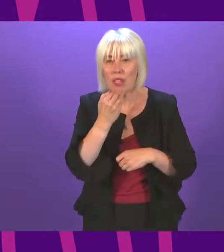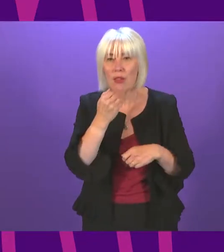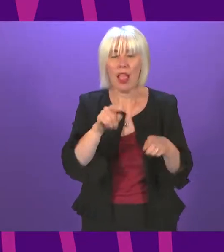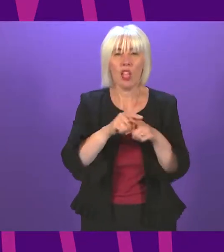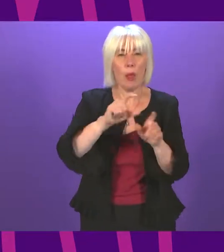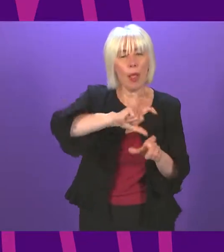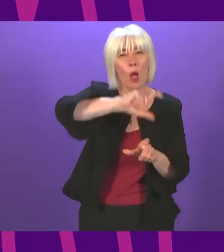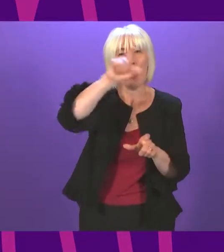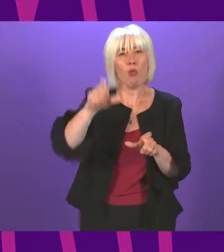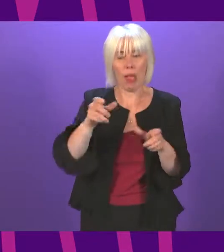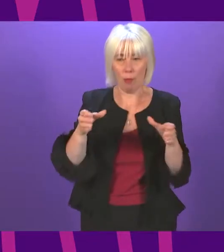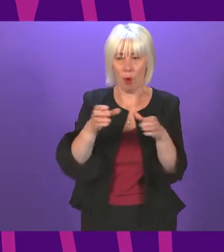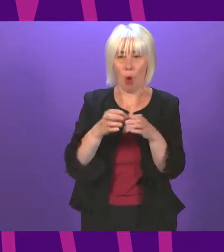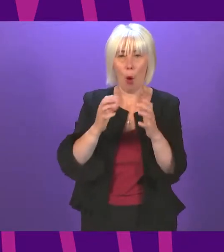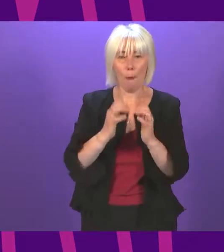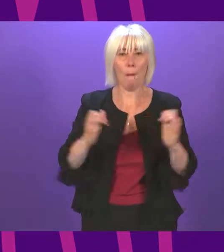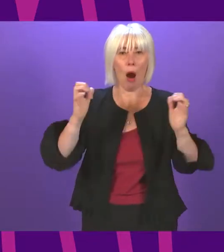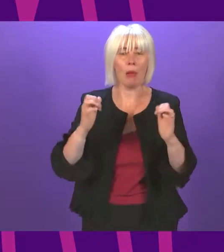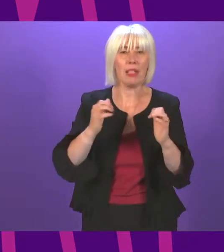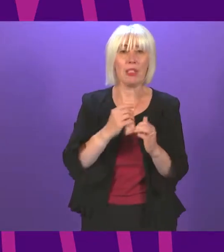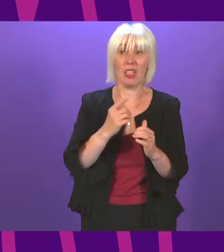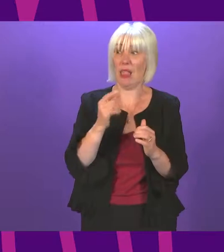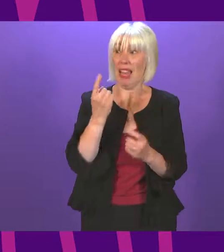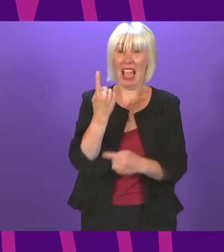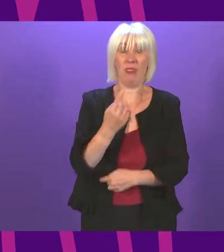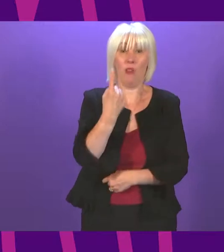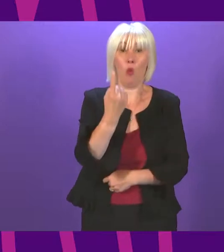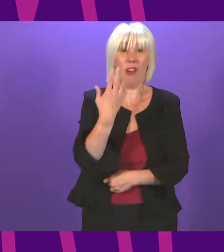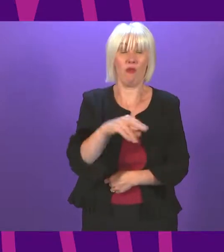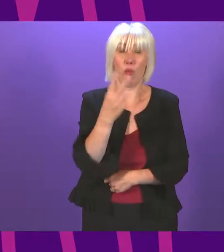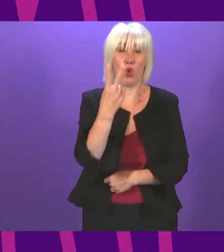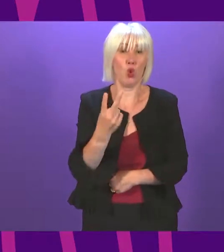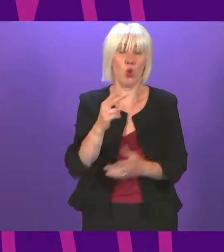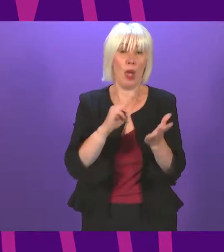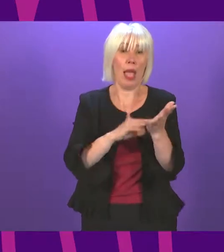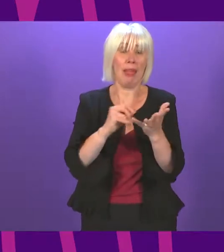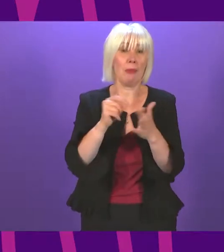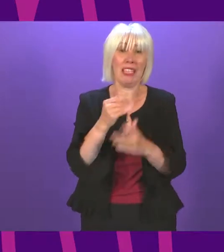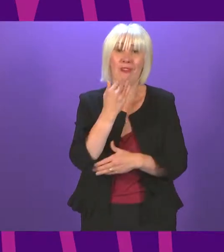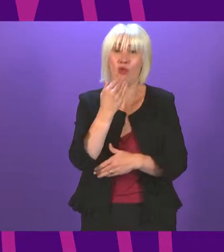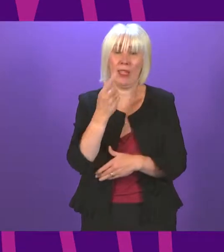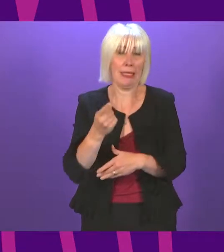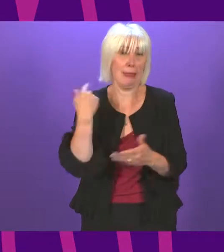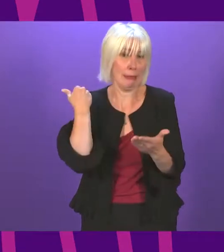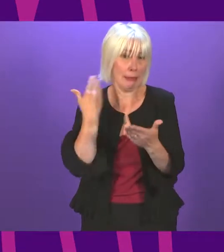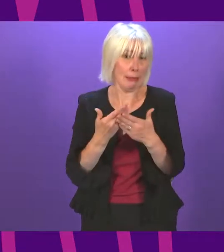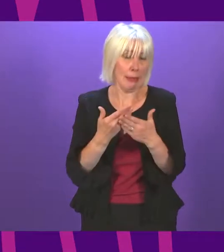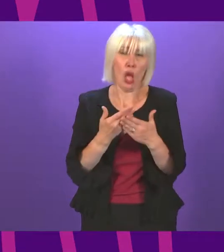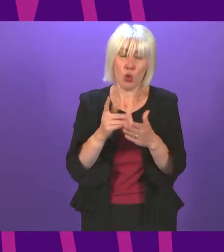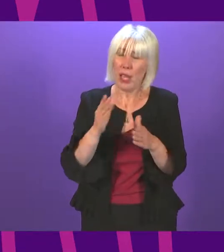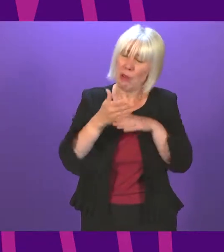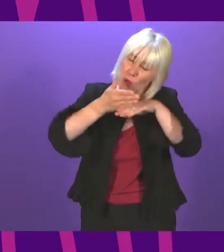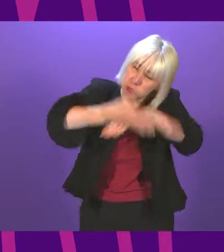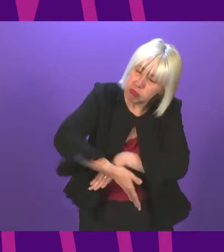of 2003, the long decade of being just one of two green MSPs, and the remarkable progress that we've made in more recent years.